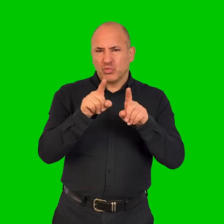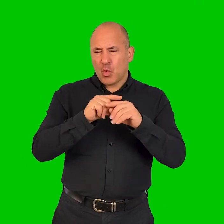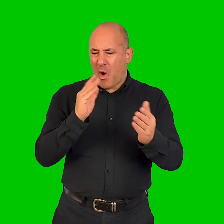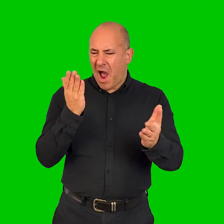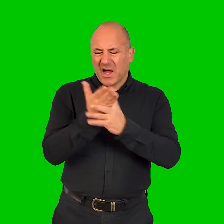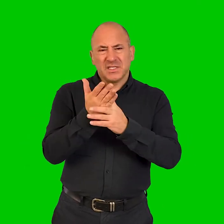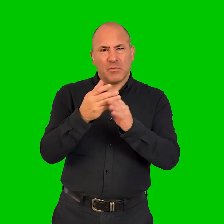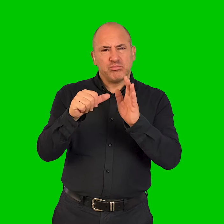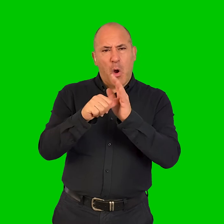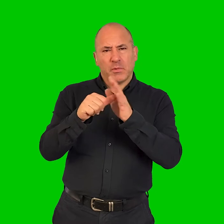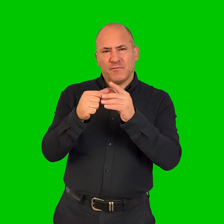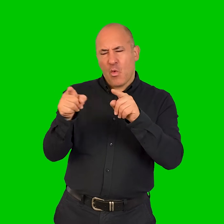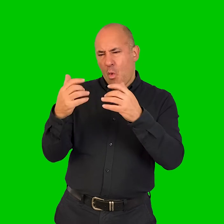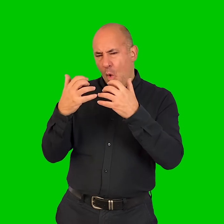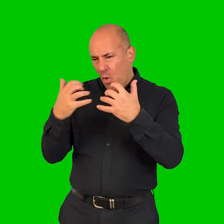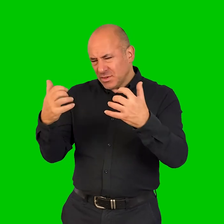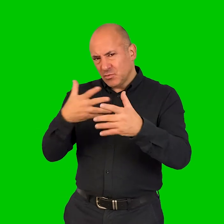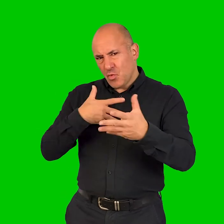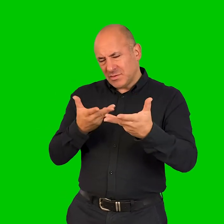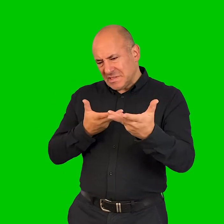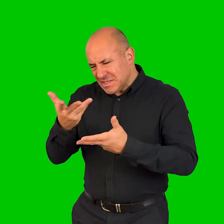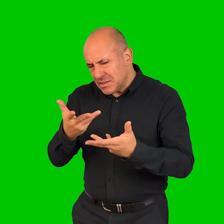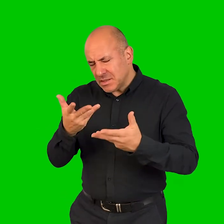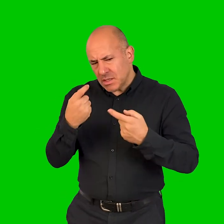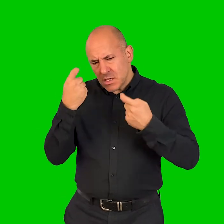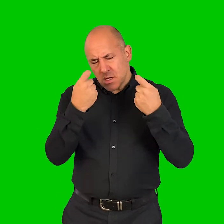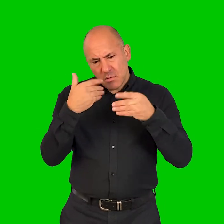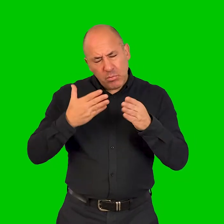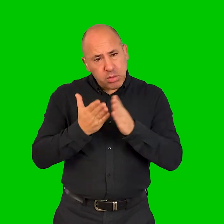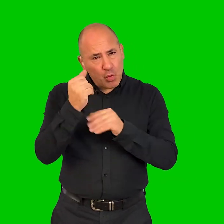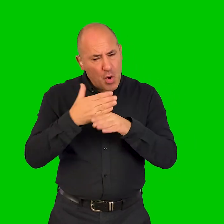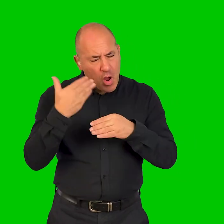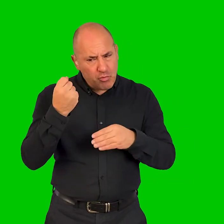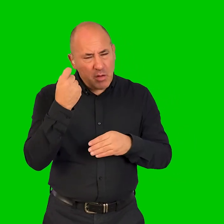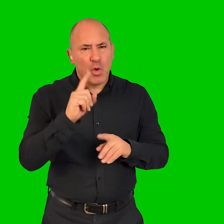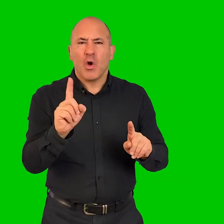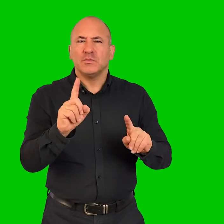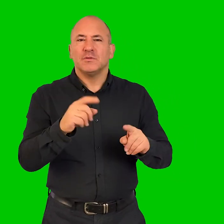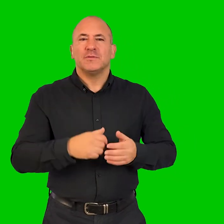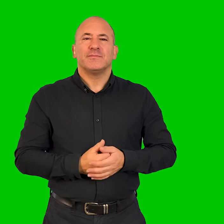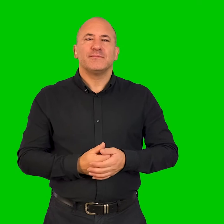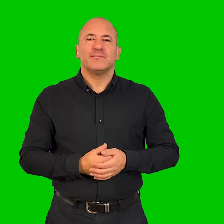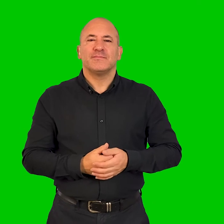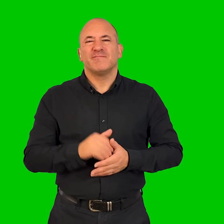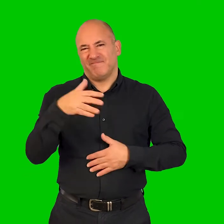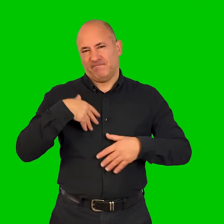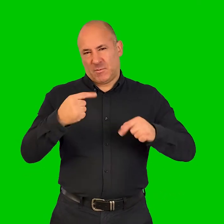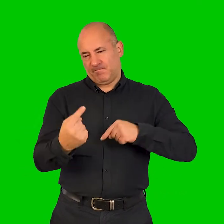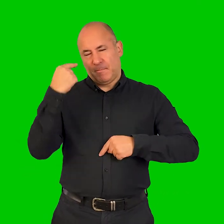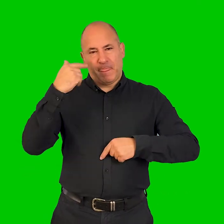requirements, and access issues for maybe, you know, the audiences that you wish to talk to? I started